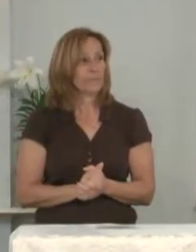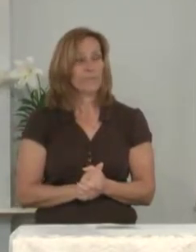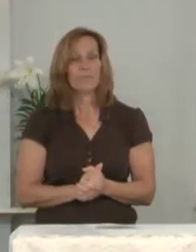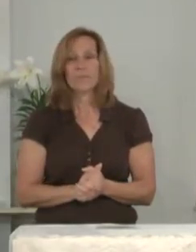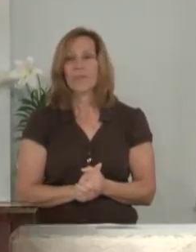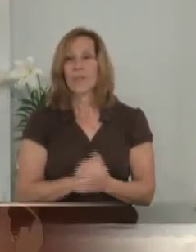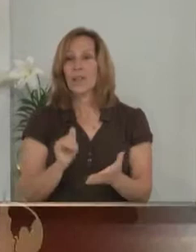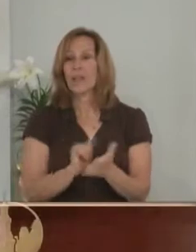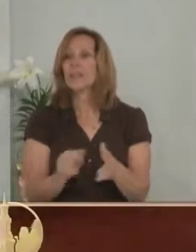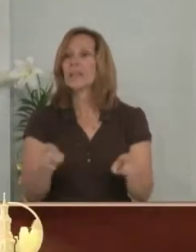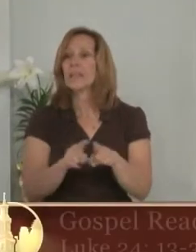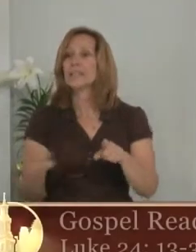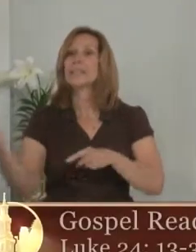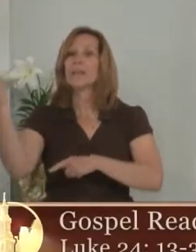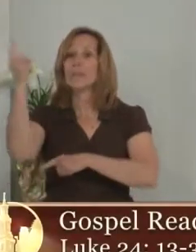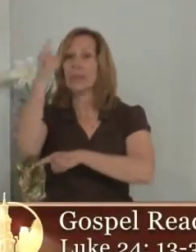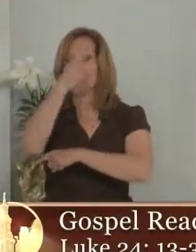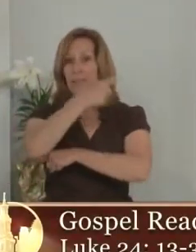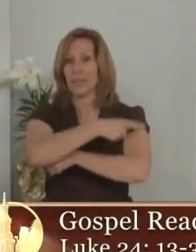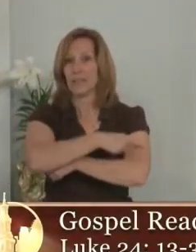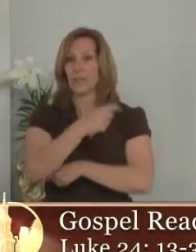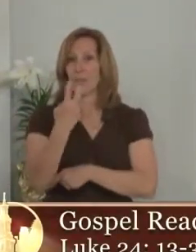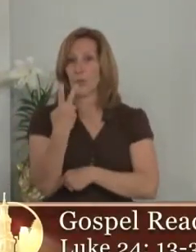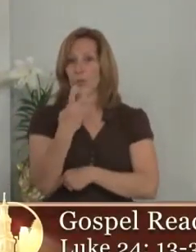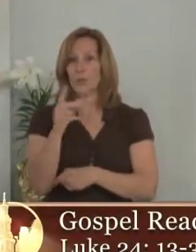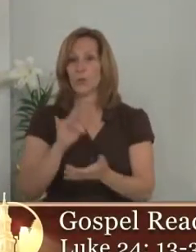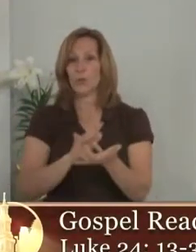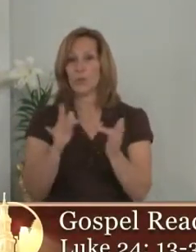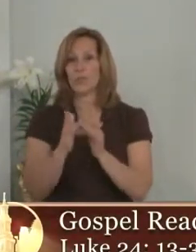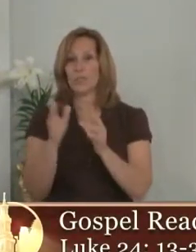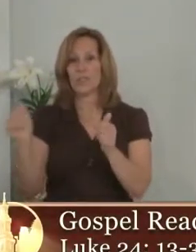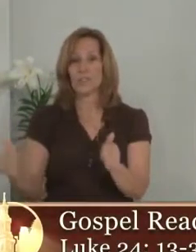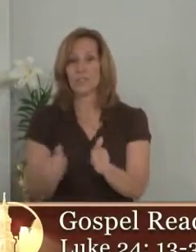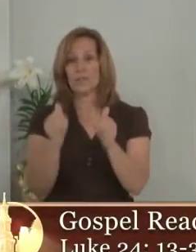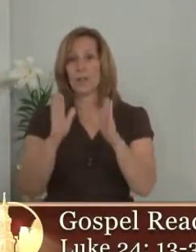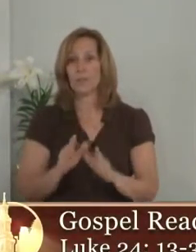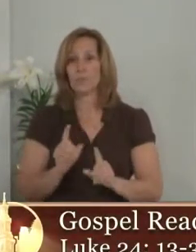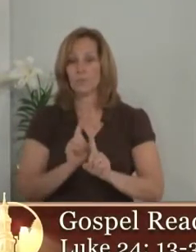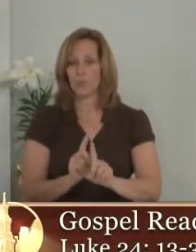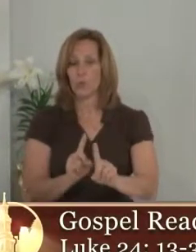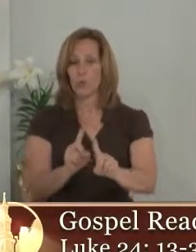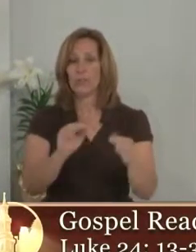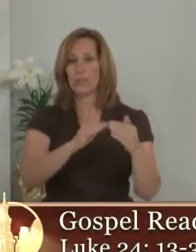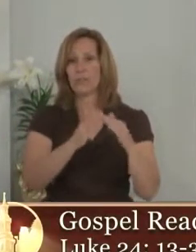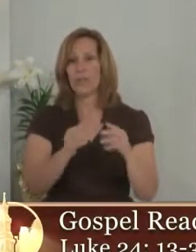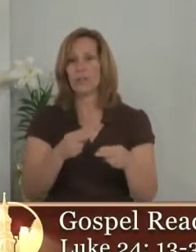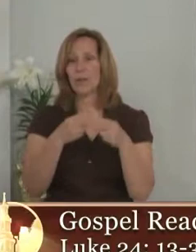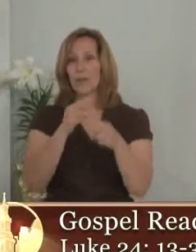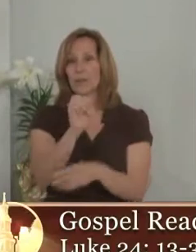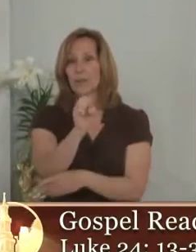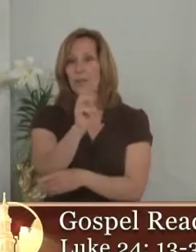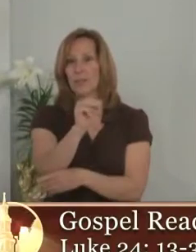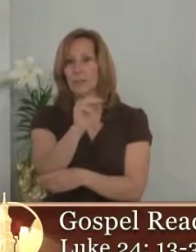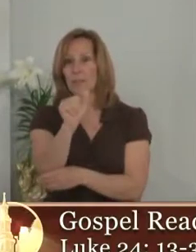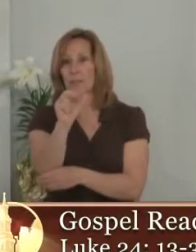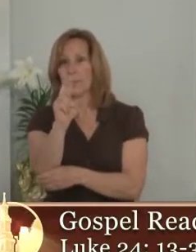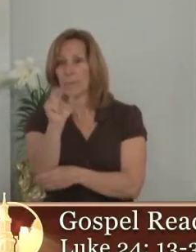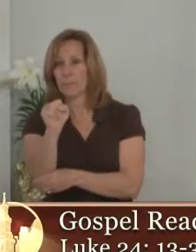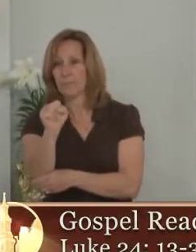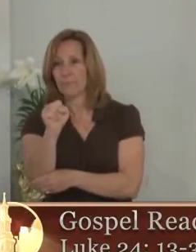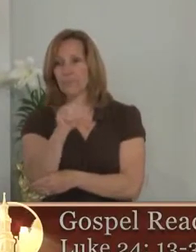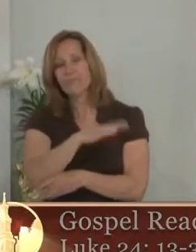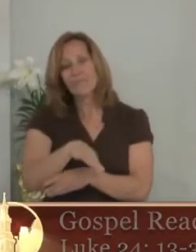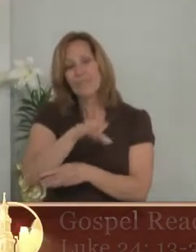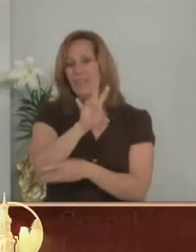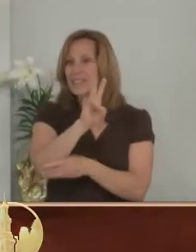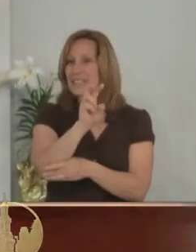That same day, two of Jesus' followers were going to a town called Emmaus. It is